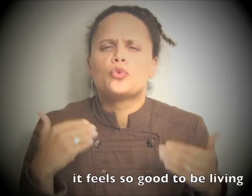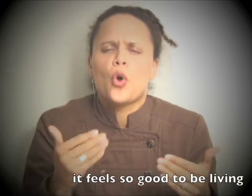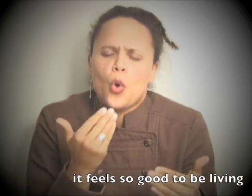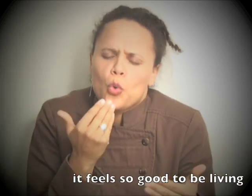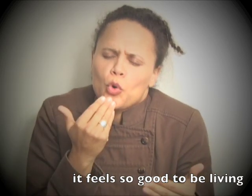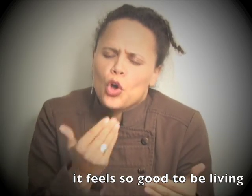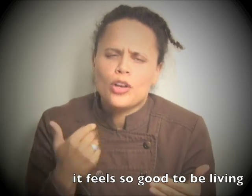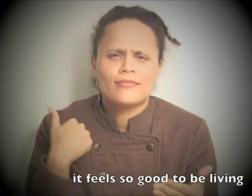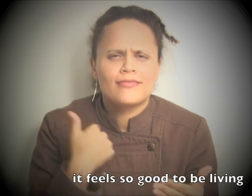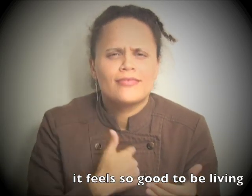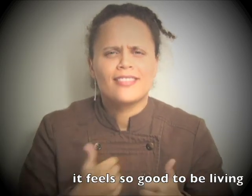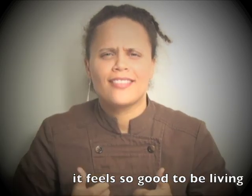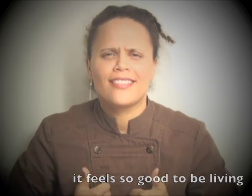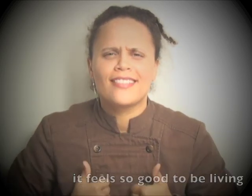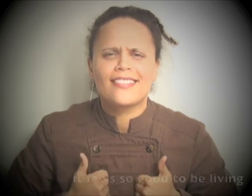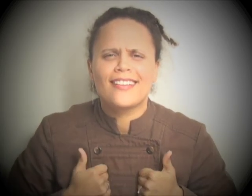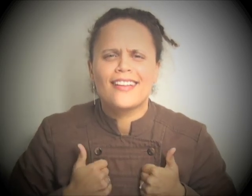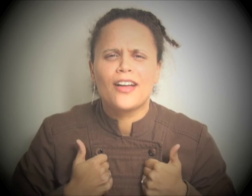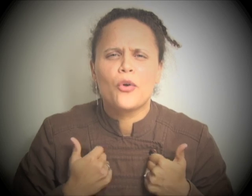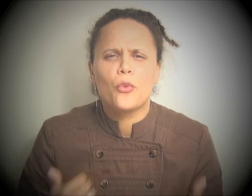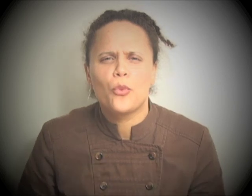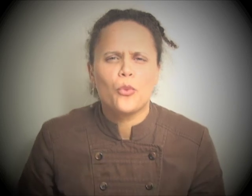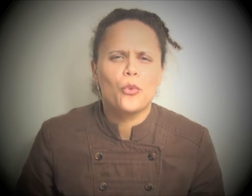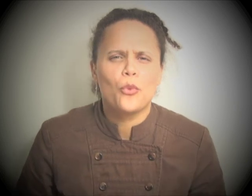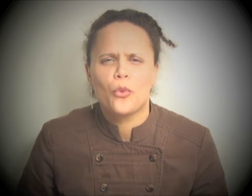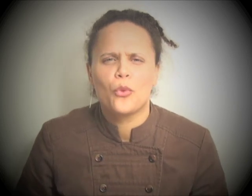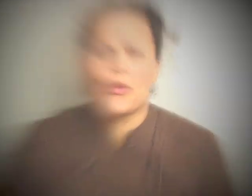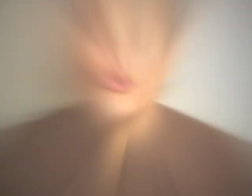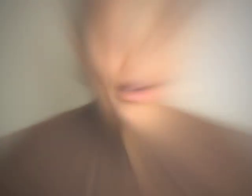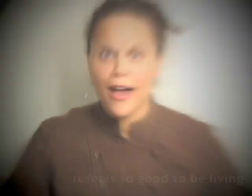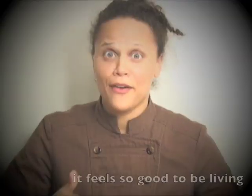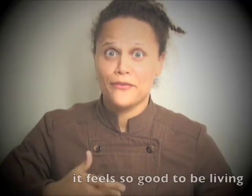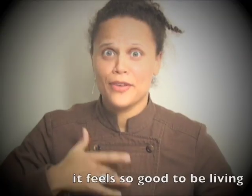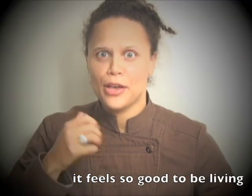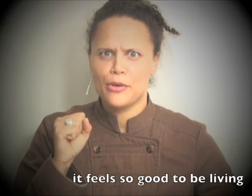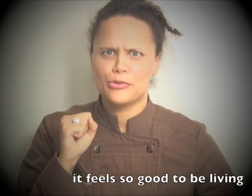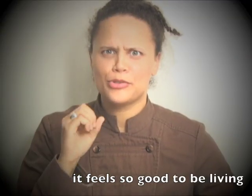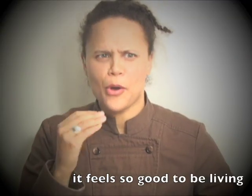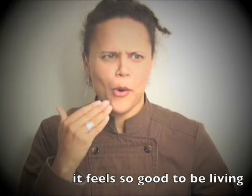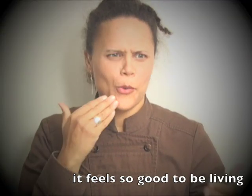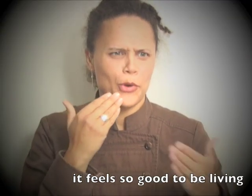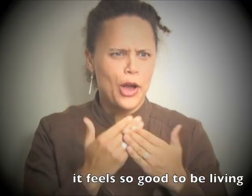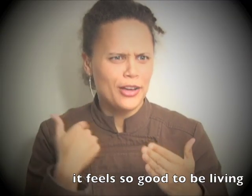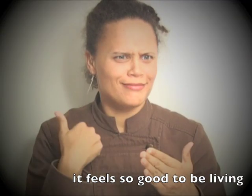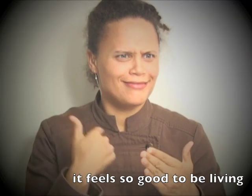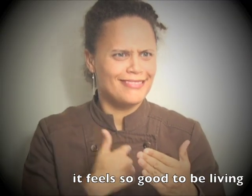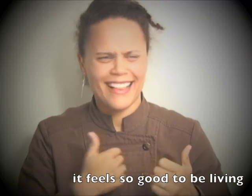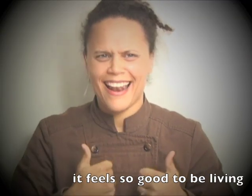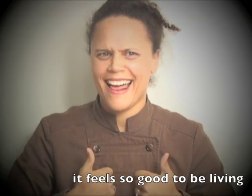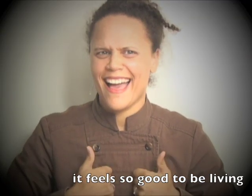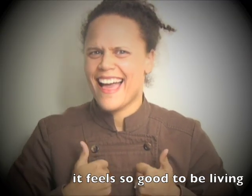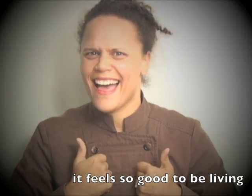so good to be living It feels so good to be living